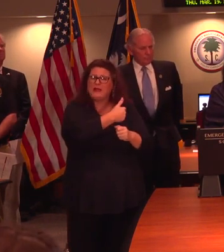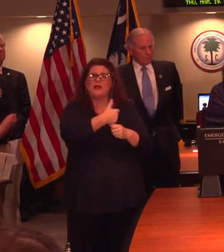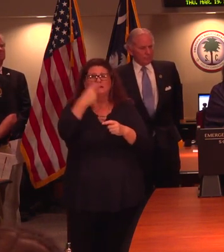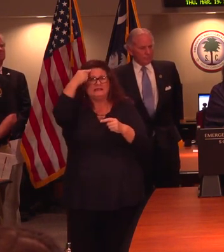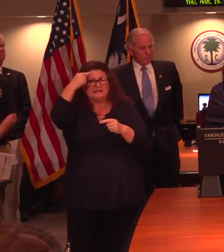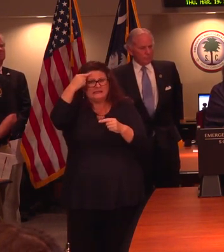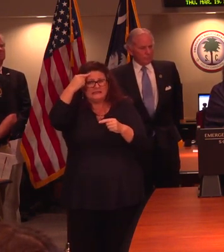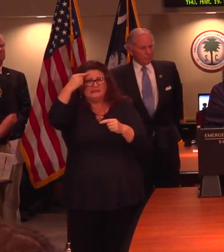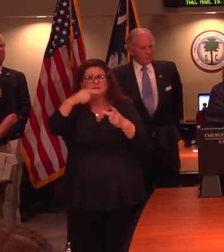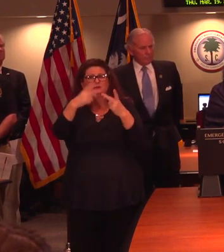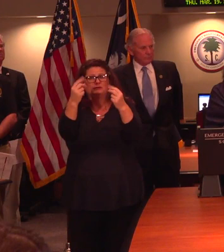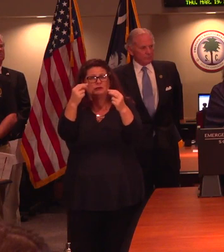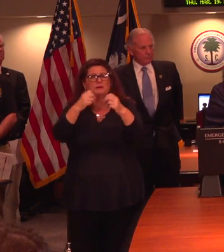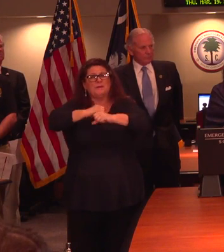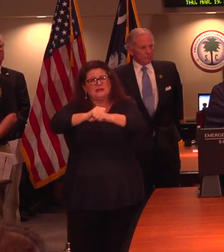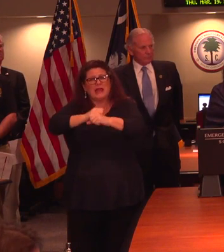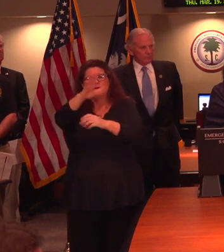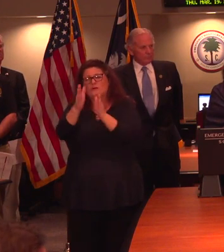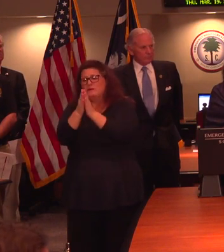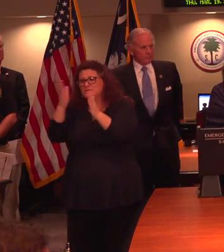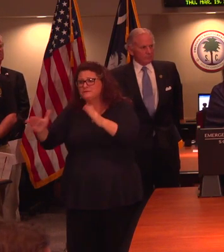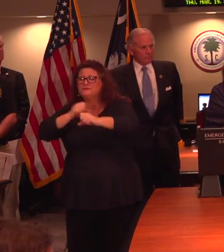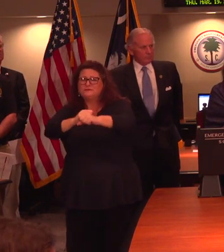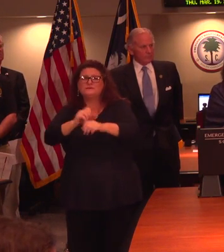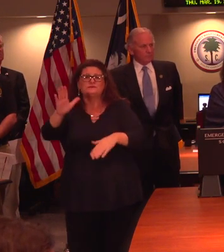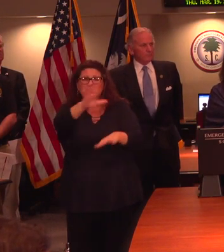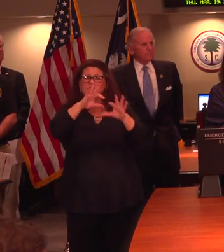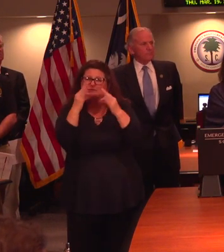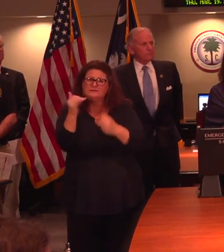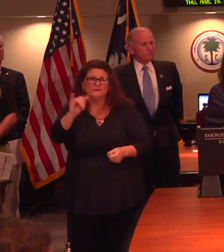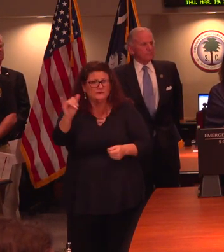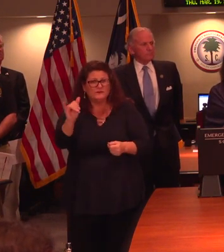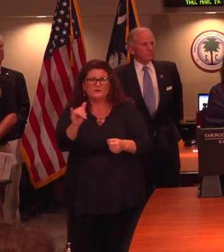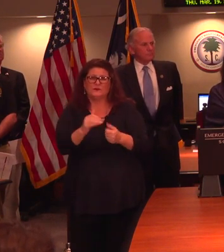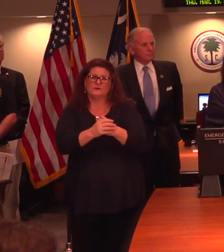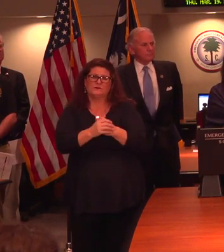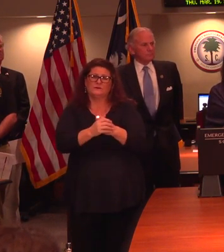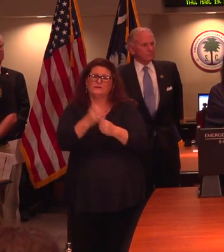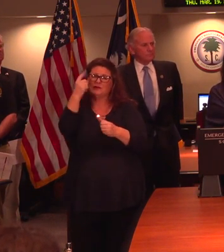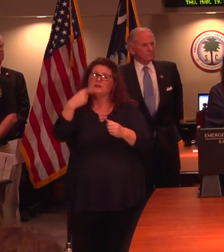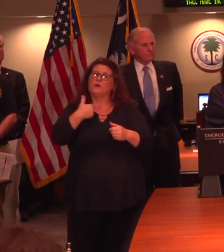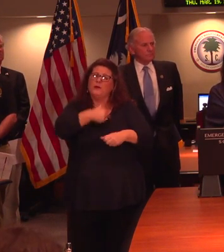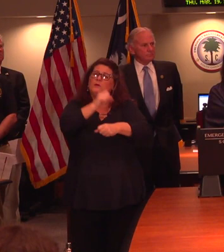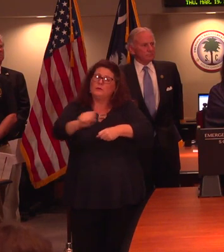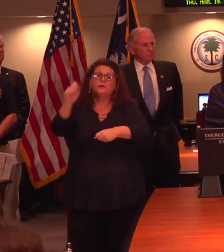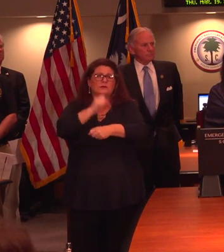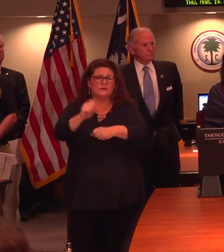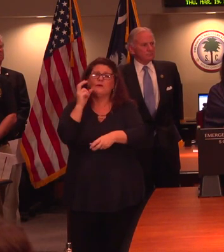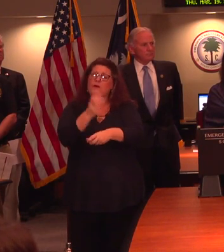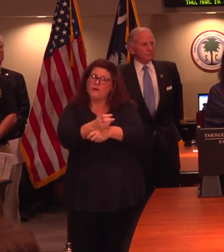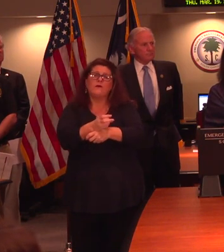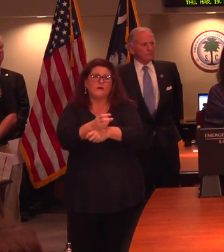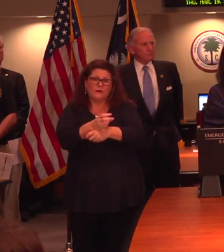that best protect our neighbors, our friends, and our family members. Be assured that we are working hard to take steps aimed